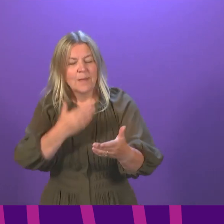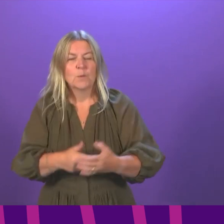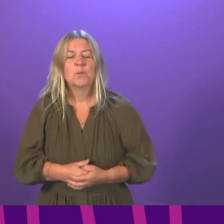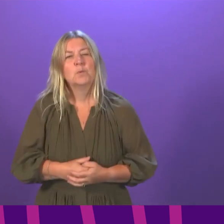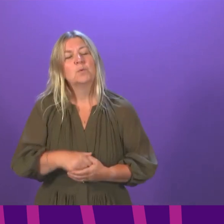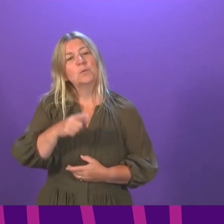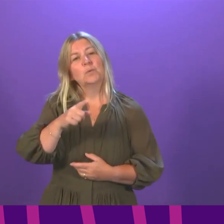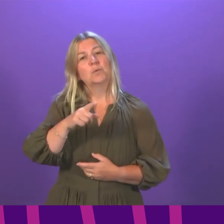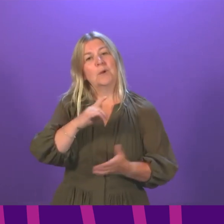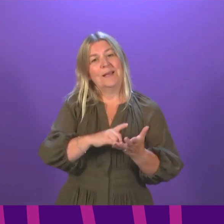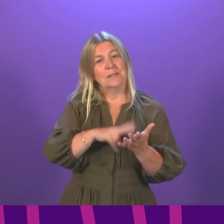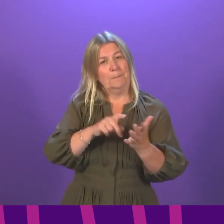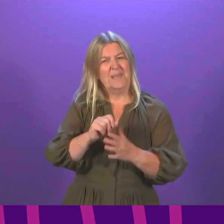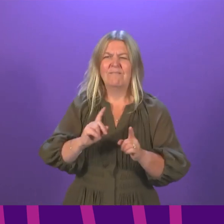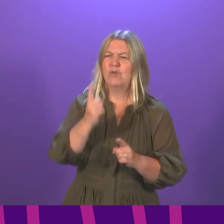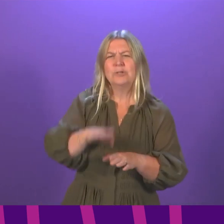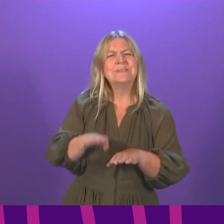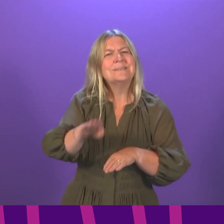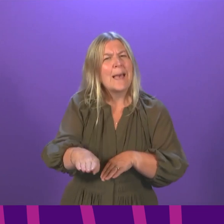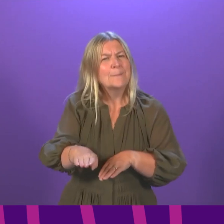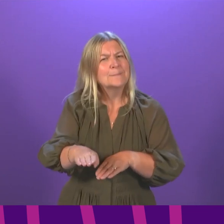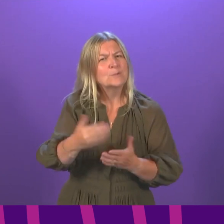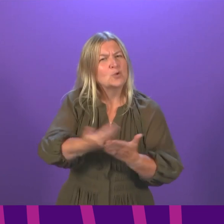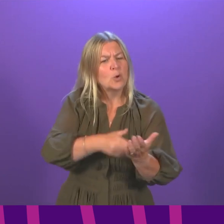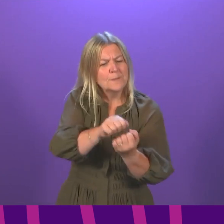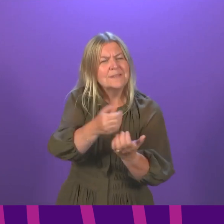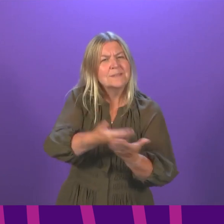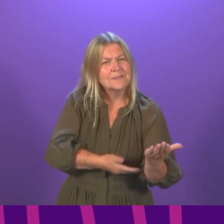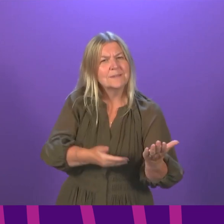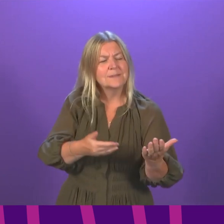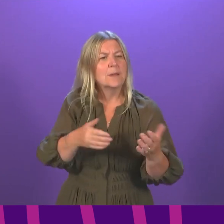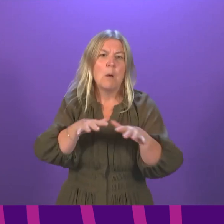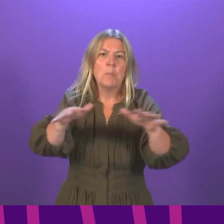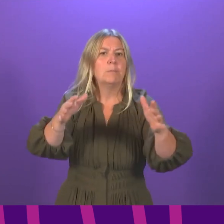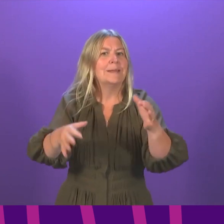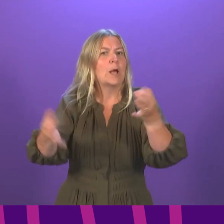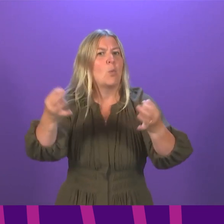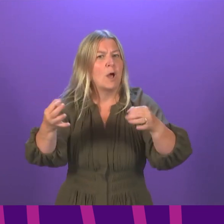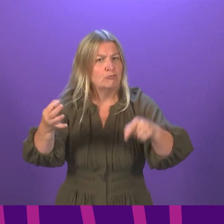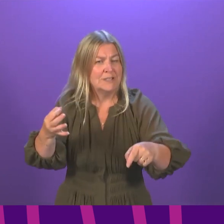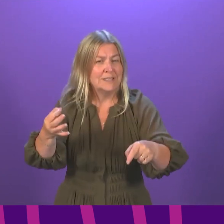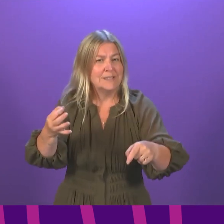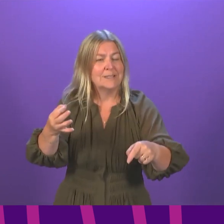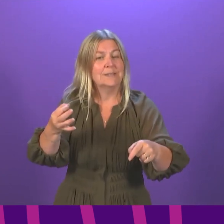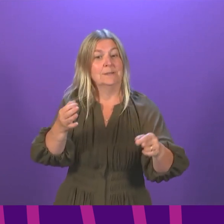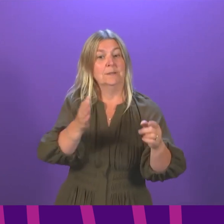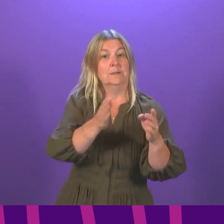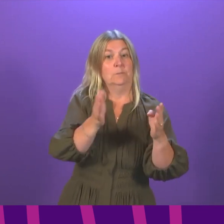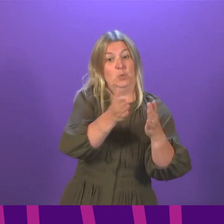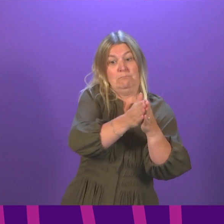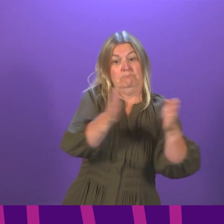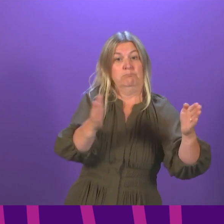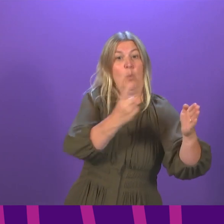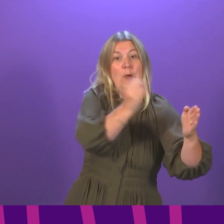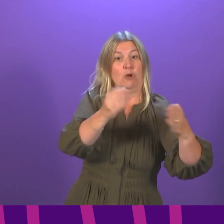document committed to establish a COVID public inquiry within 100 days of the election. Could the First Minister